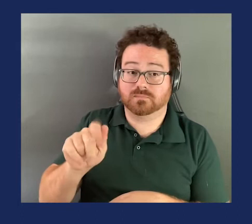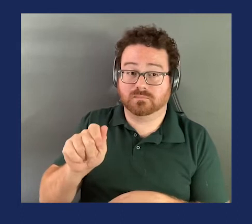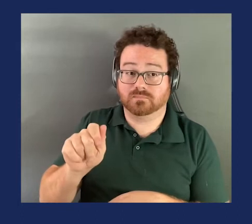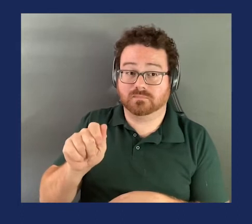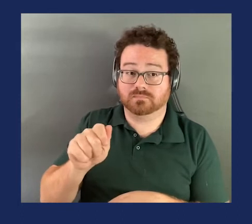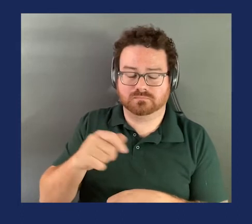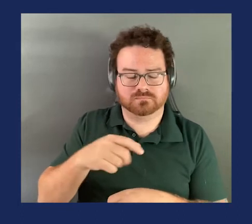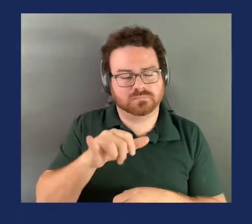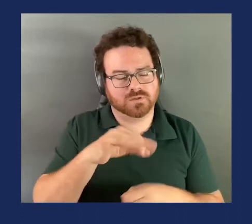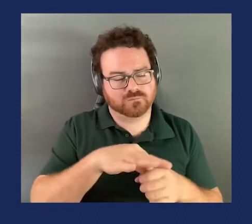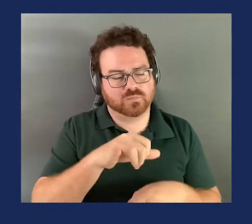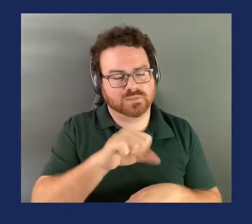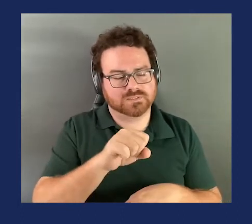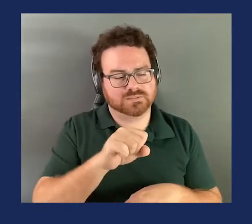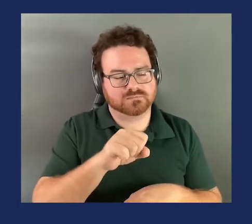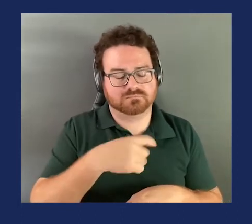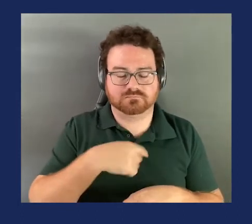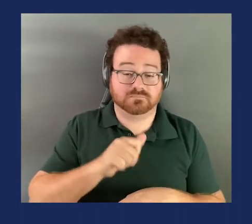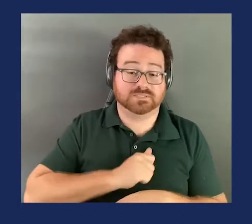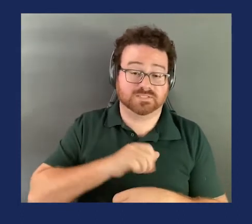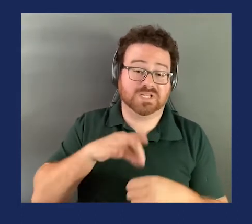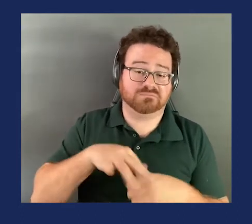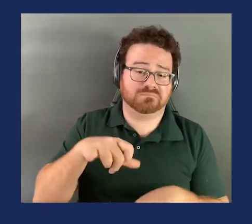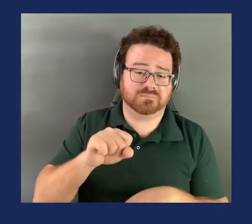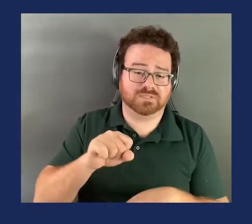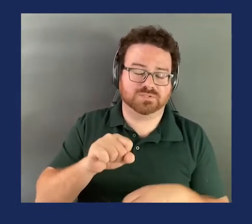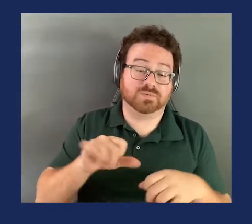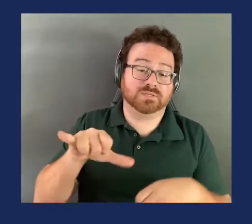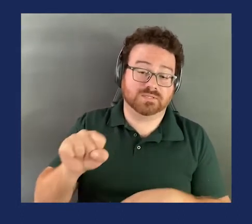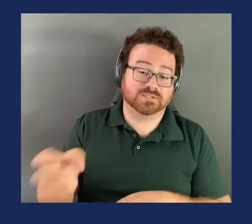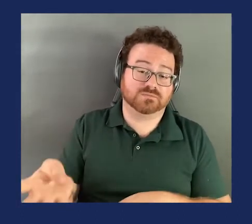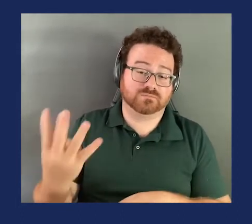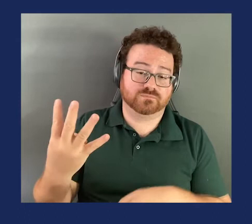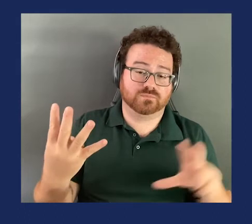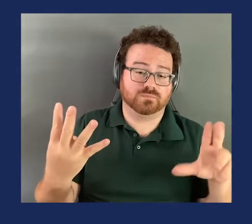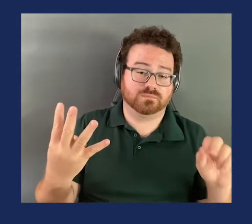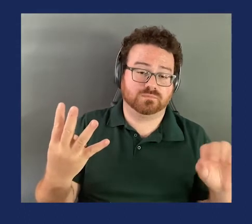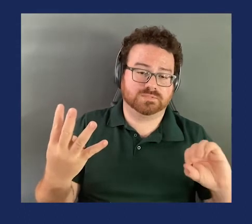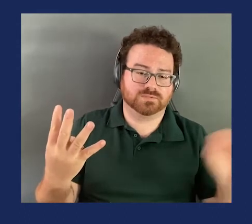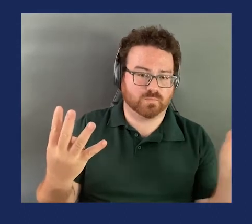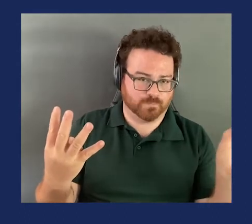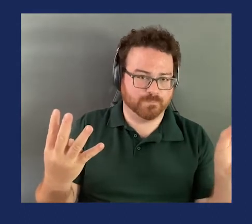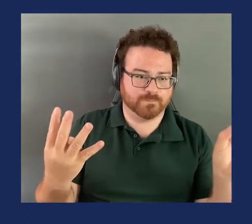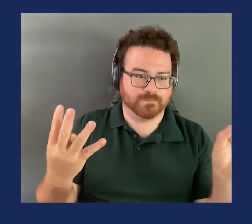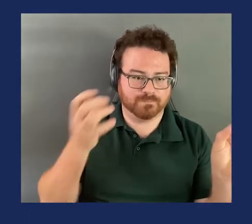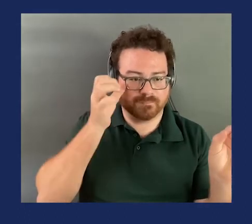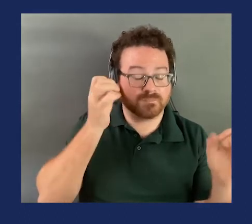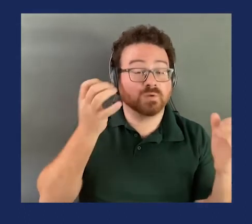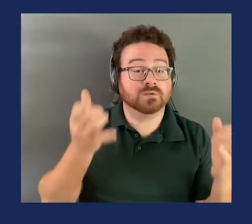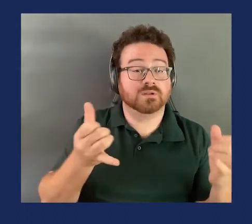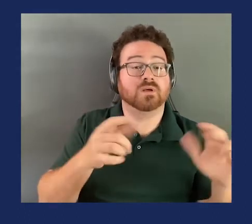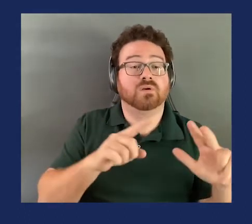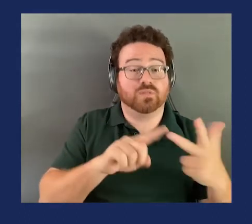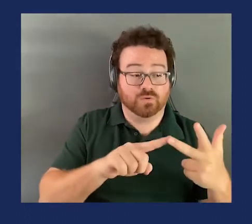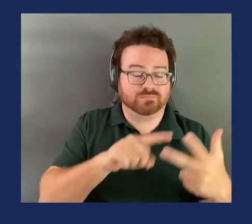Yes. I vote yes as well. So the yeses are four, the noes are zero, and the third amendment